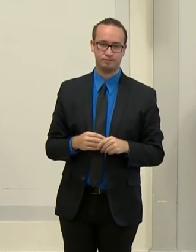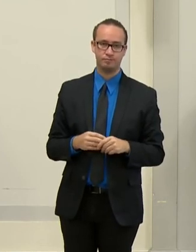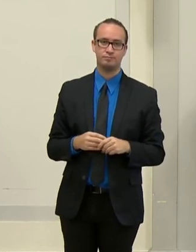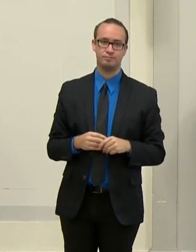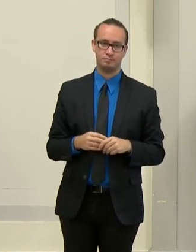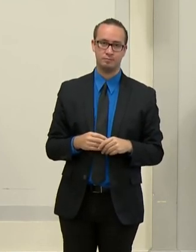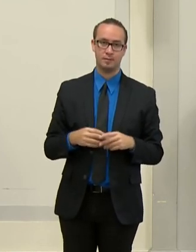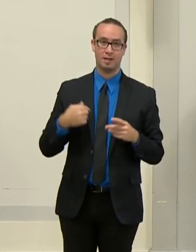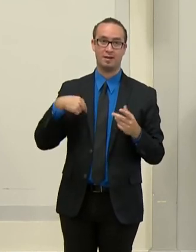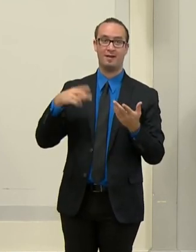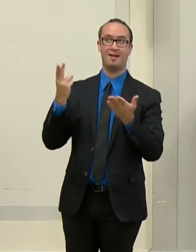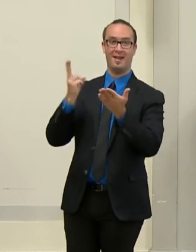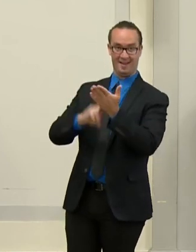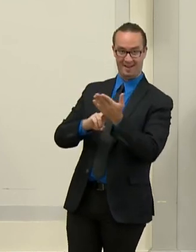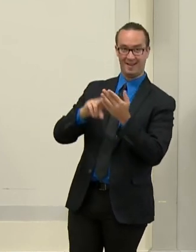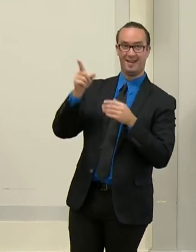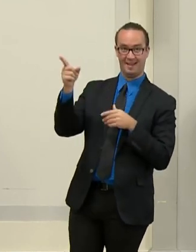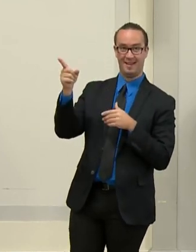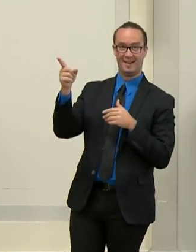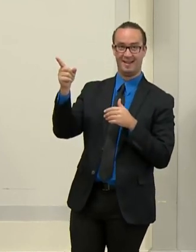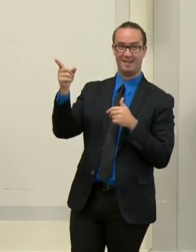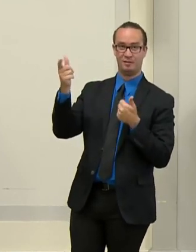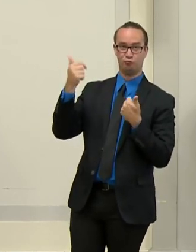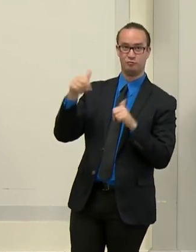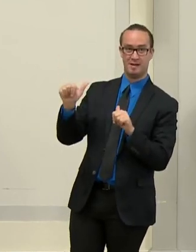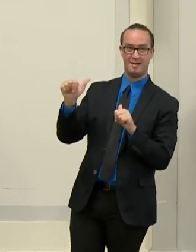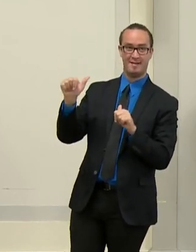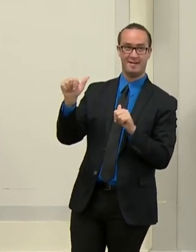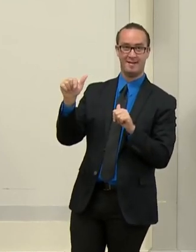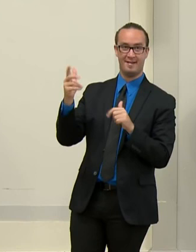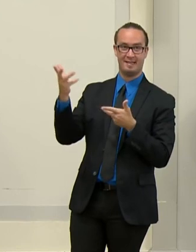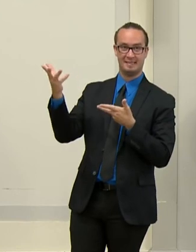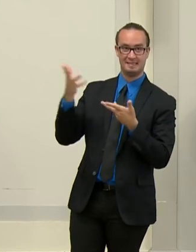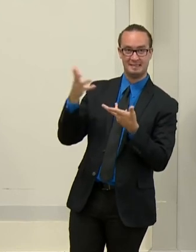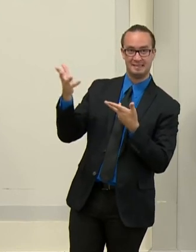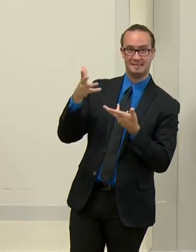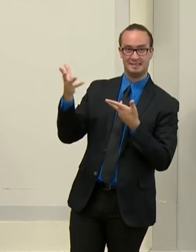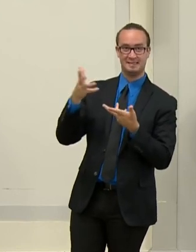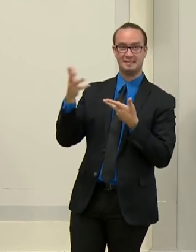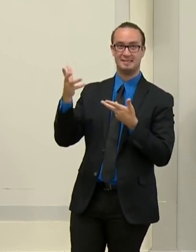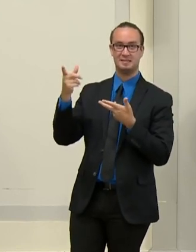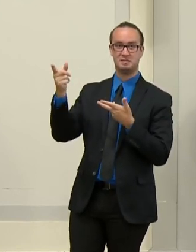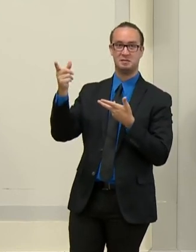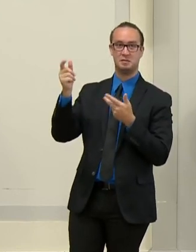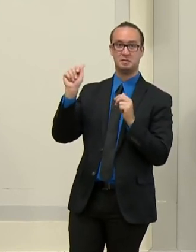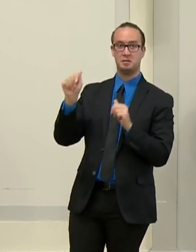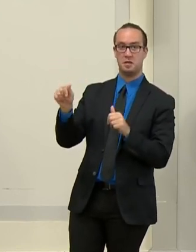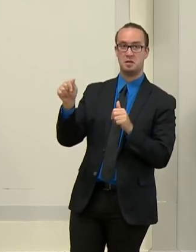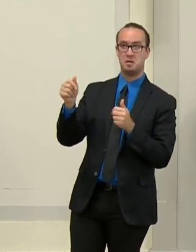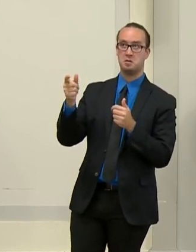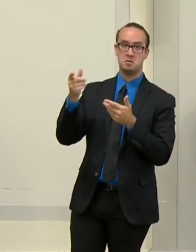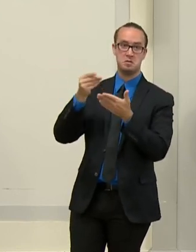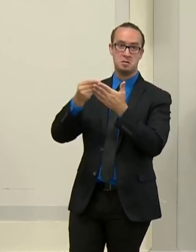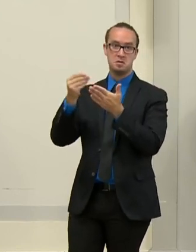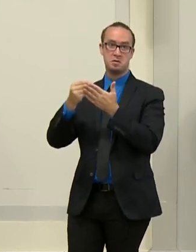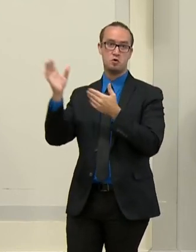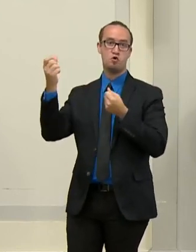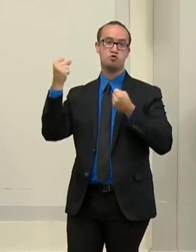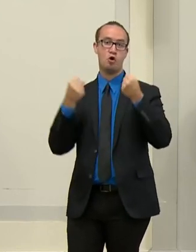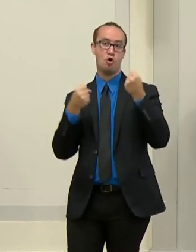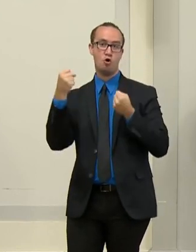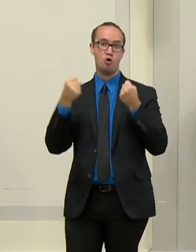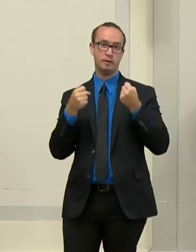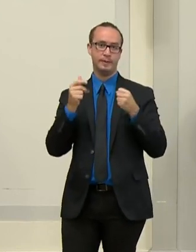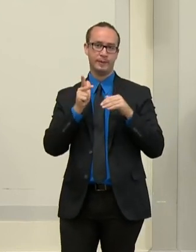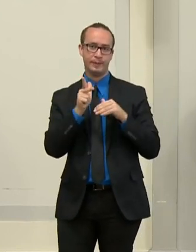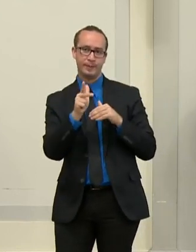purchasing some of the vehicles that we decommissioned so that so they can better assist us. One of